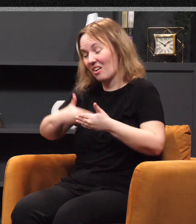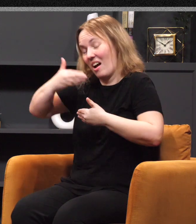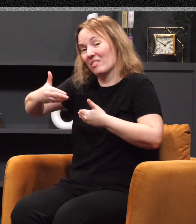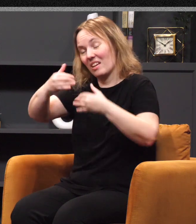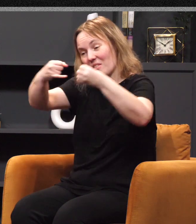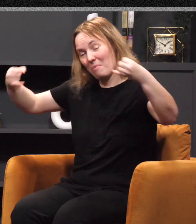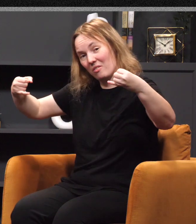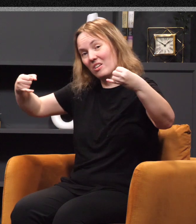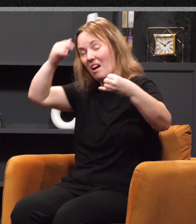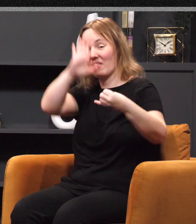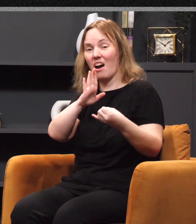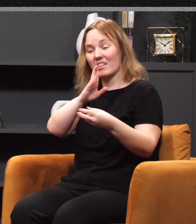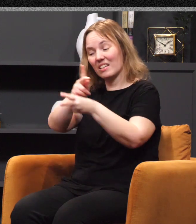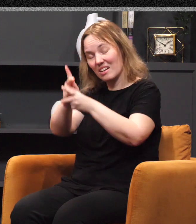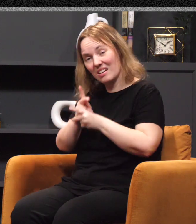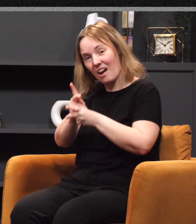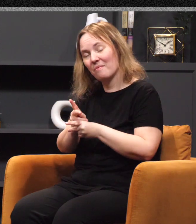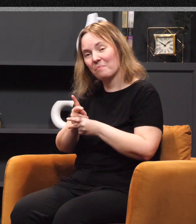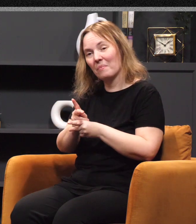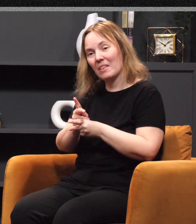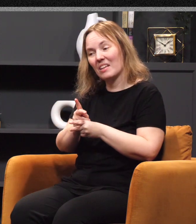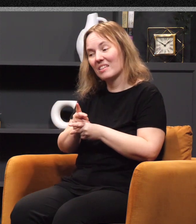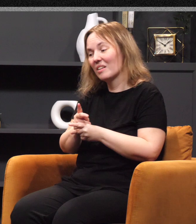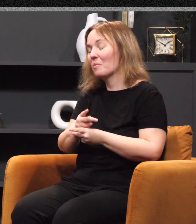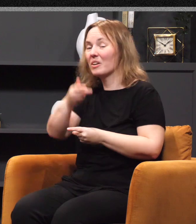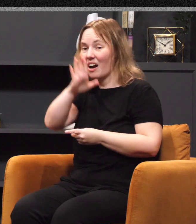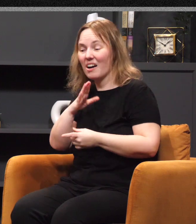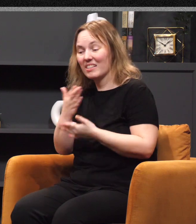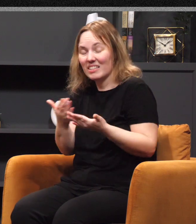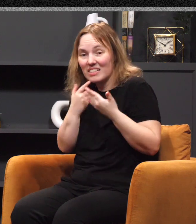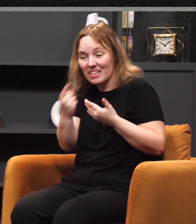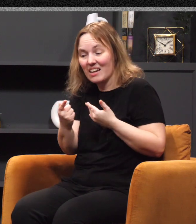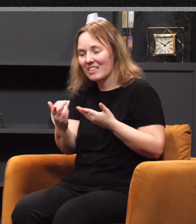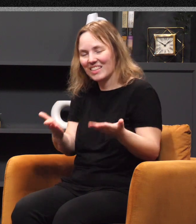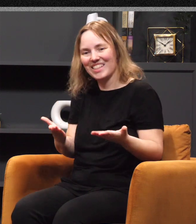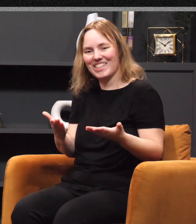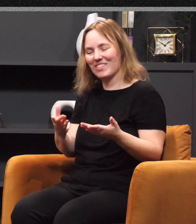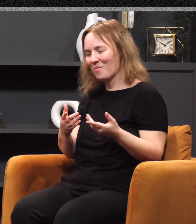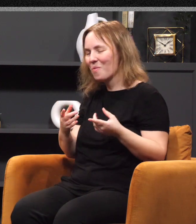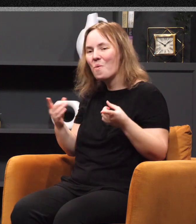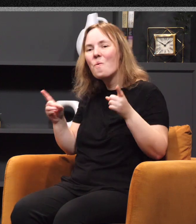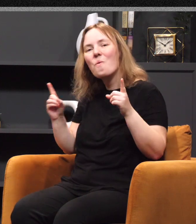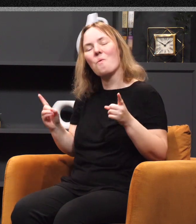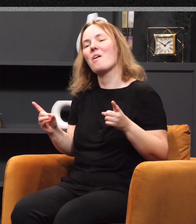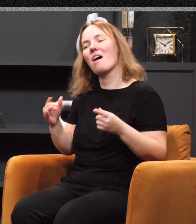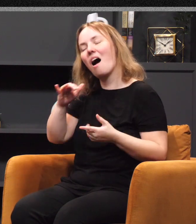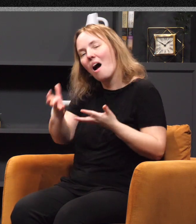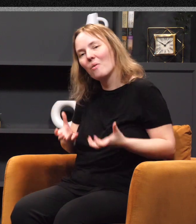and said, This is my provision. This is what I have for you. This is where I want you to abide, to walk with me, but for whatever reason, we make our own choice to